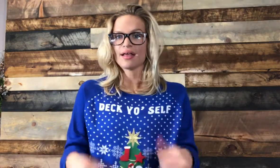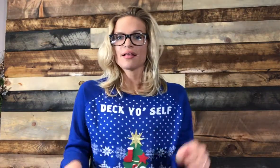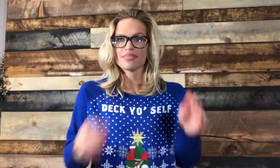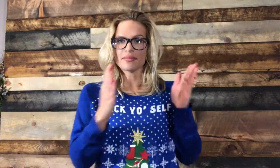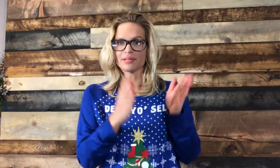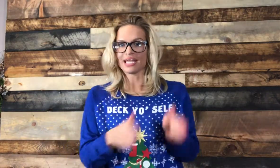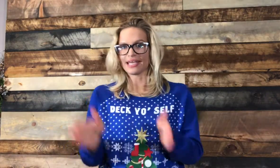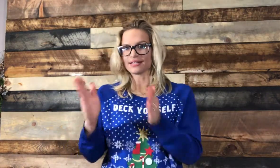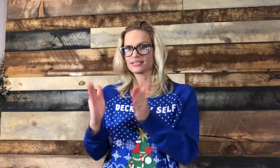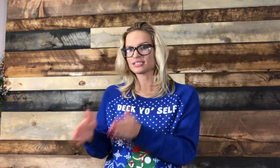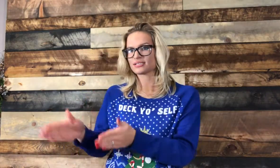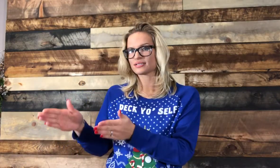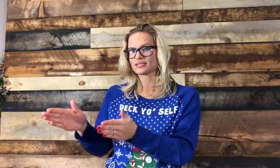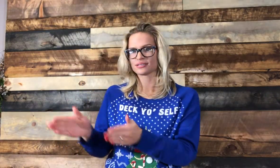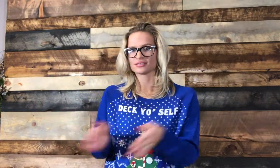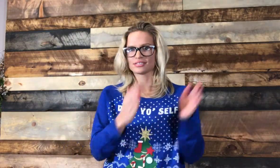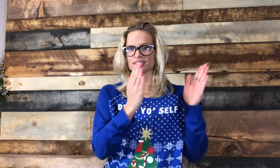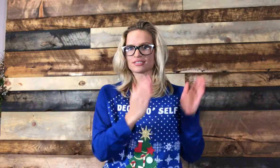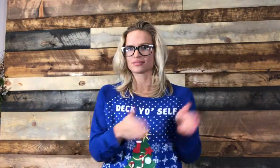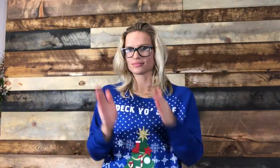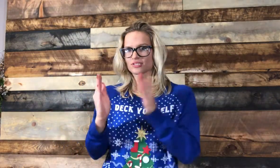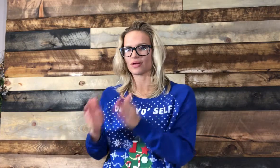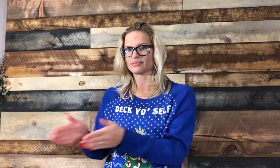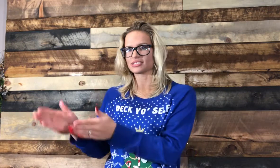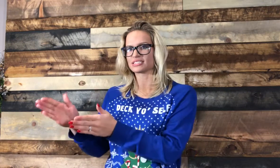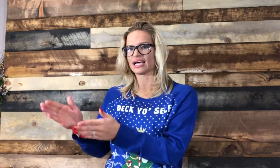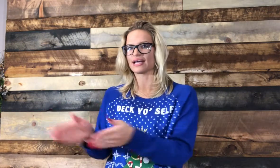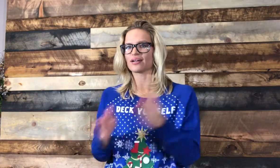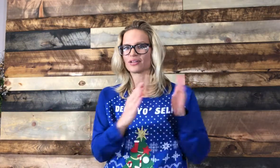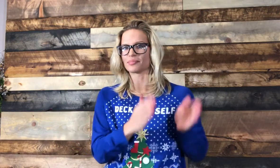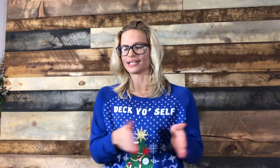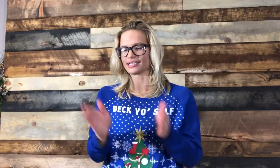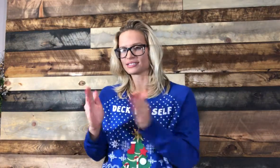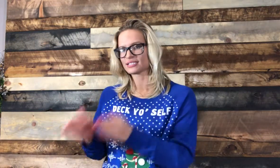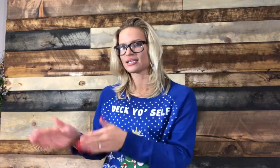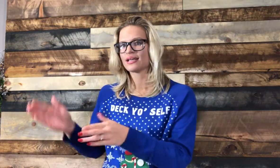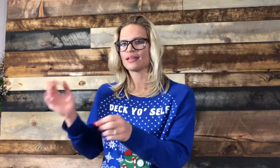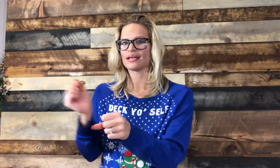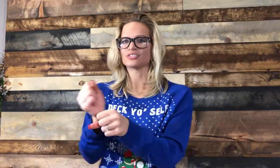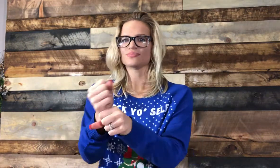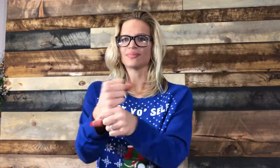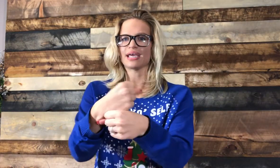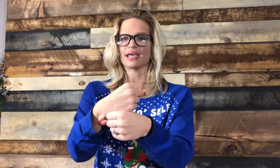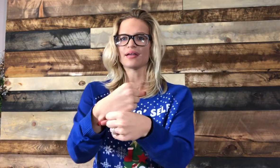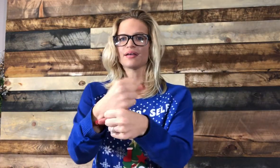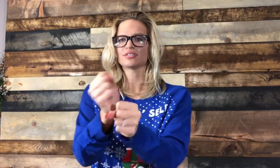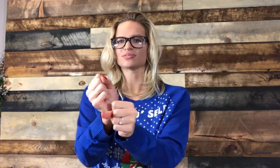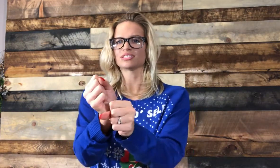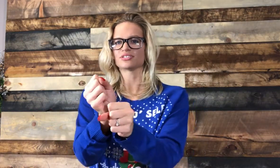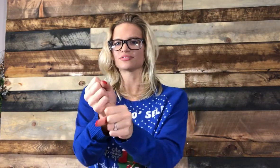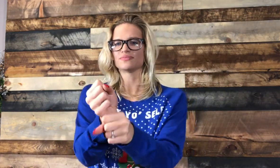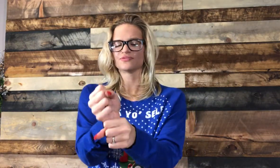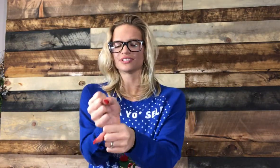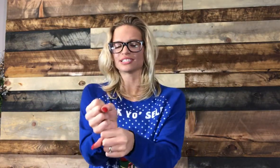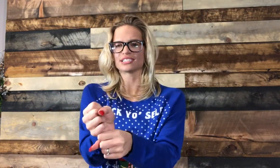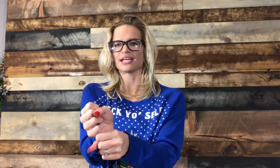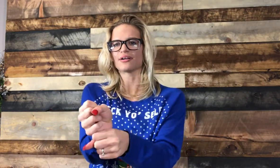The plans. Just swipe to the side. All the plans. That you made. Twist your wrist together.